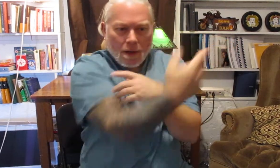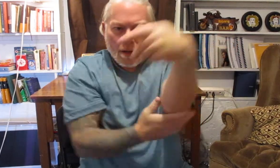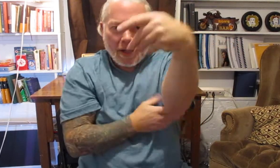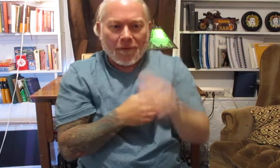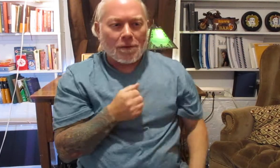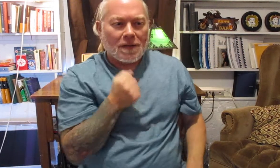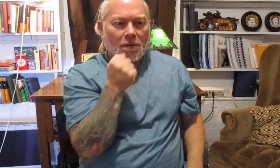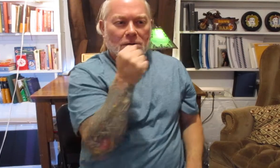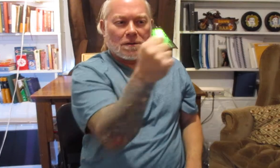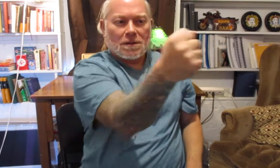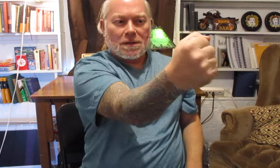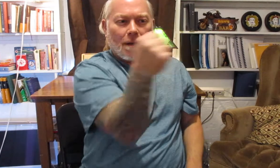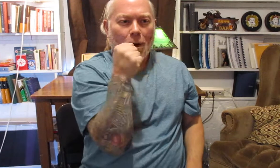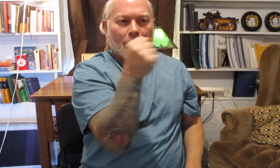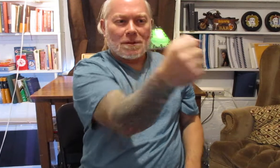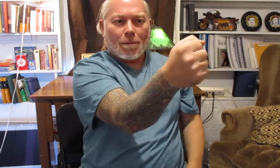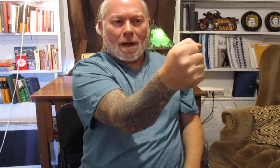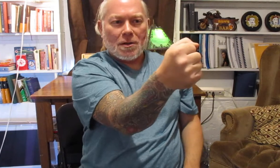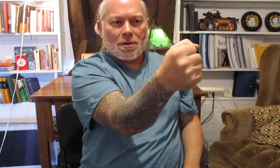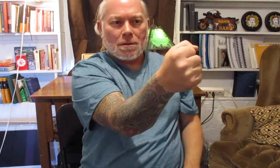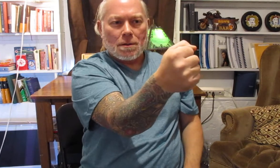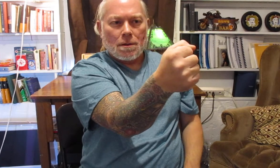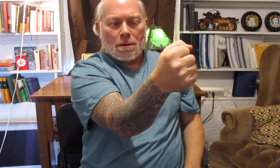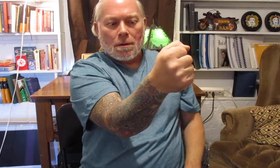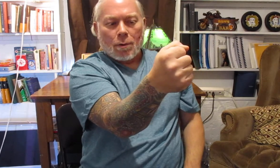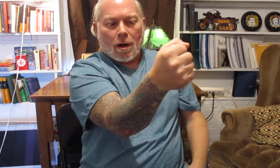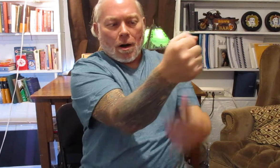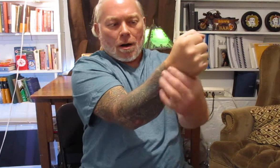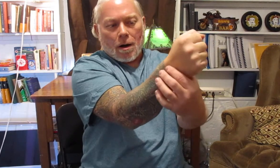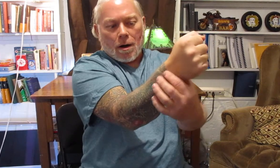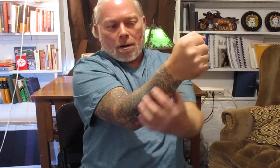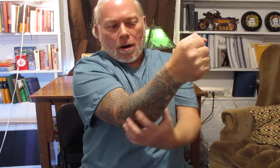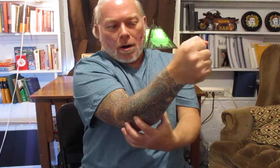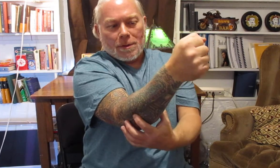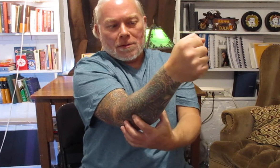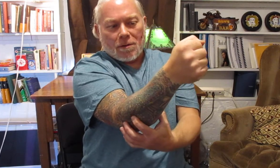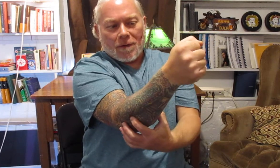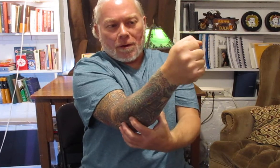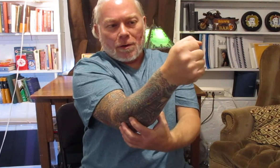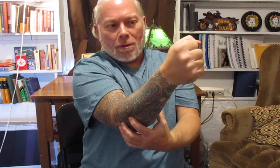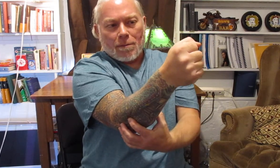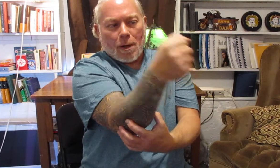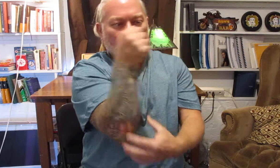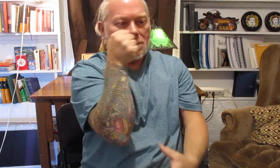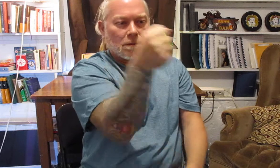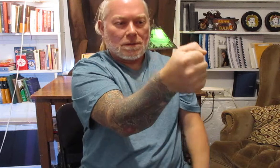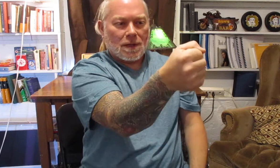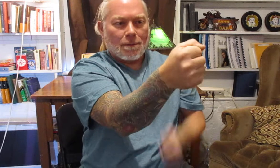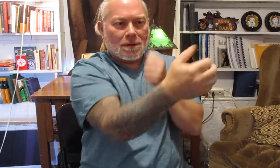now Folk Sao uses the same arm as our punch where our our arm is turned vertical with the bones the same as our